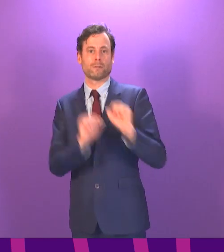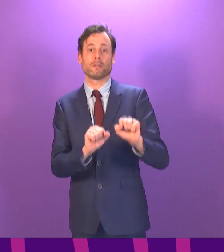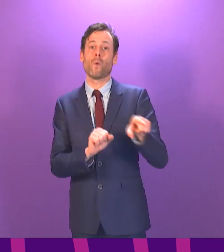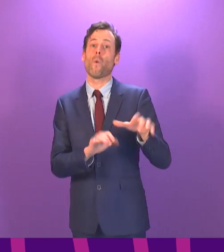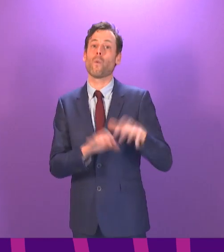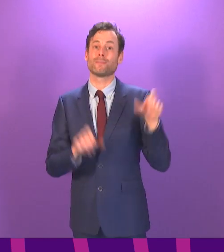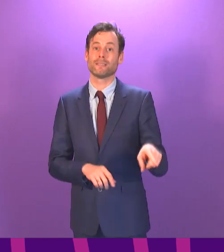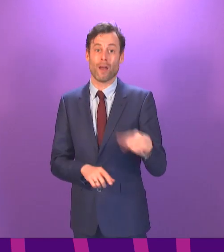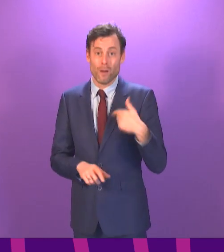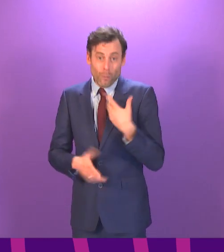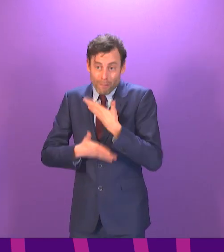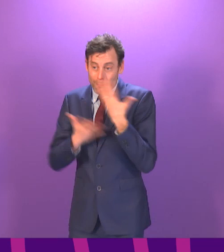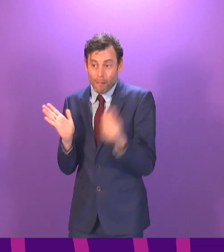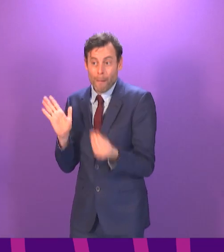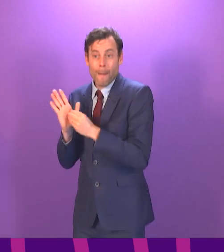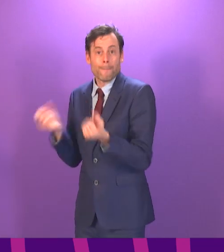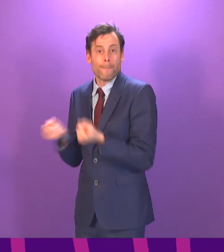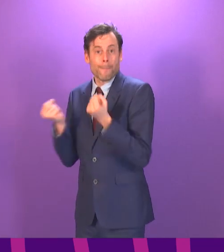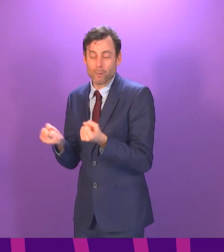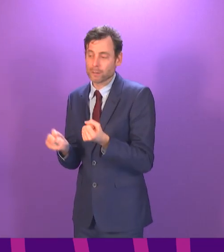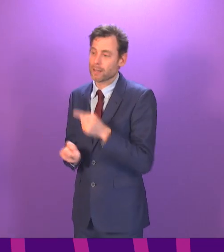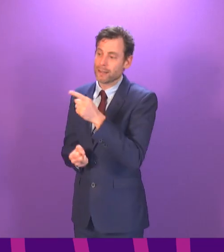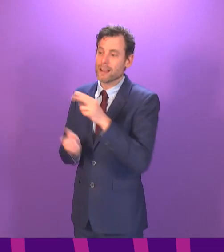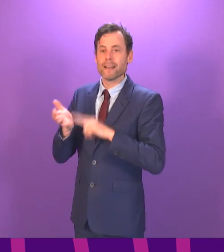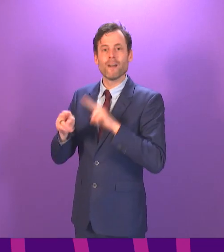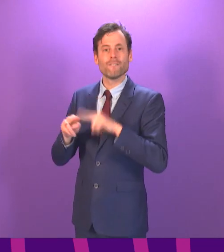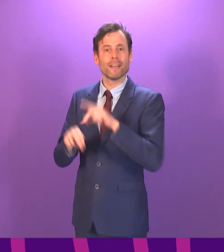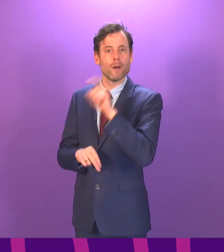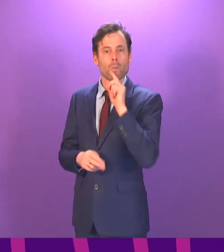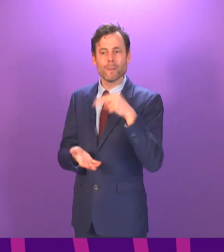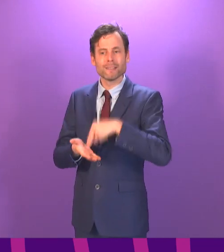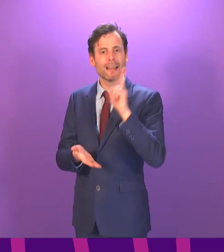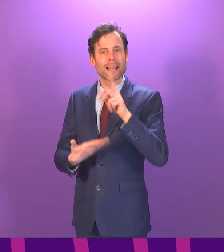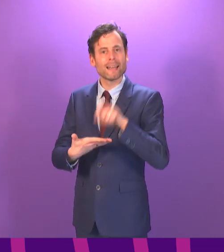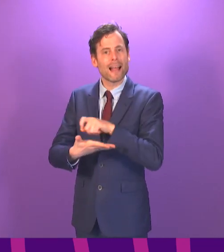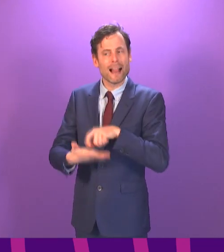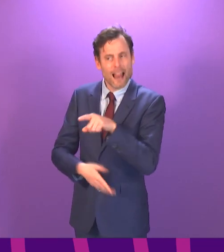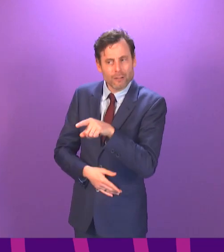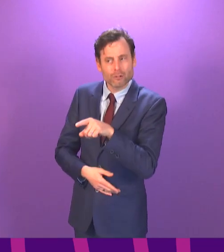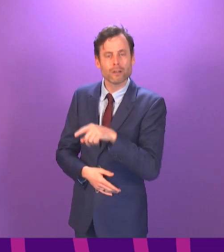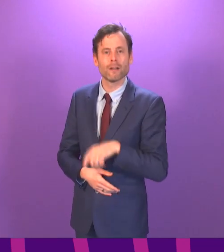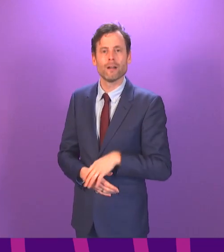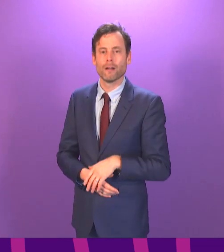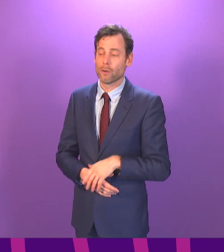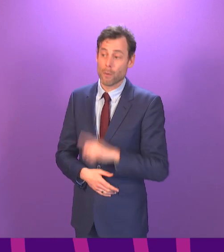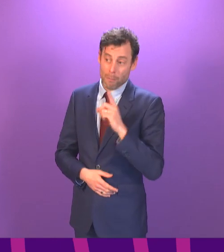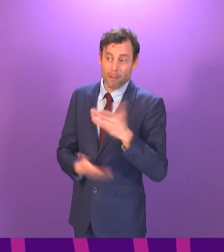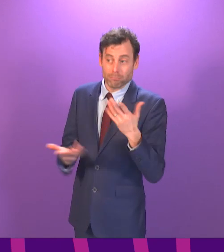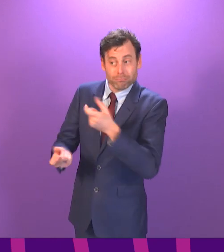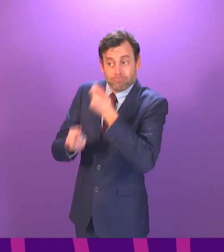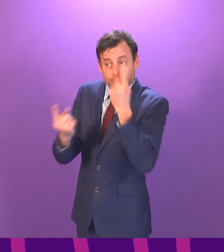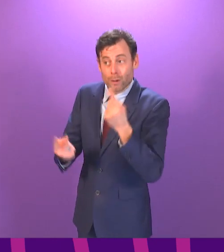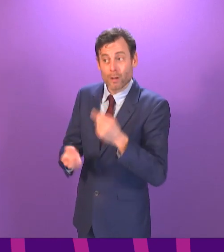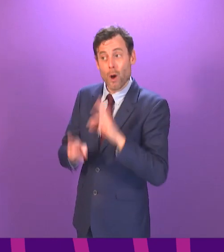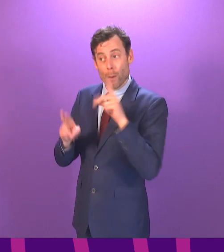this parliament. And I know Neil Finlay is not standing again at the election, but notwithstanding that, hopefully he can be an